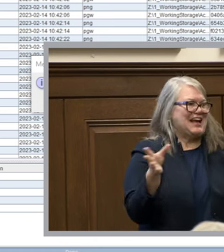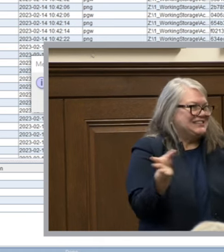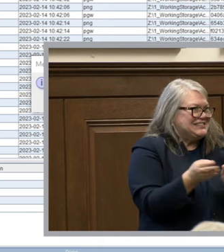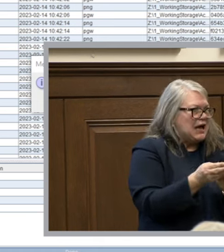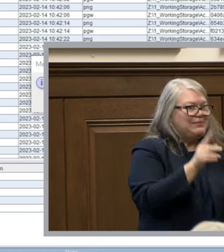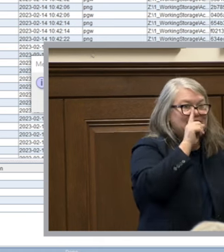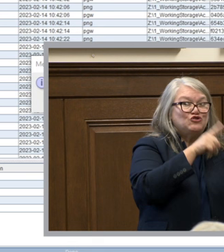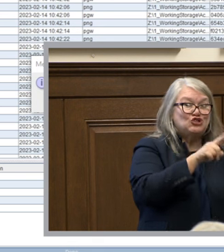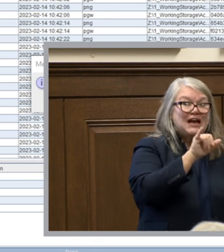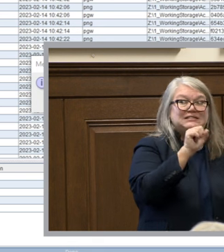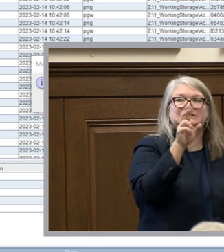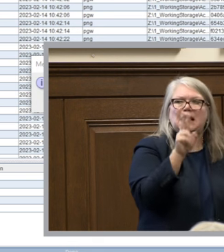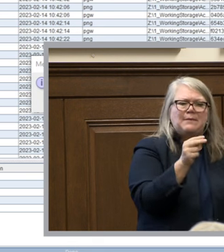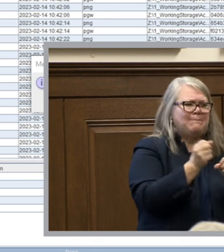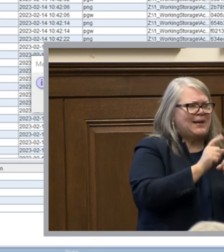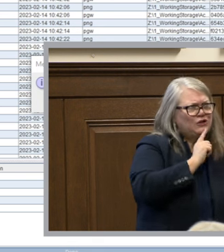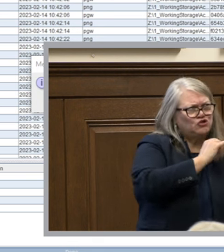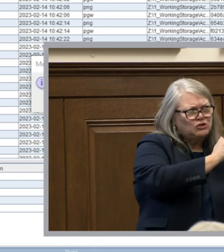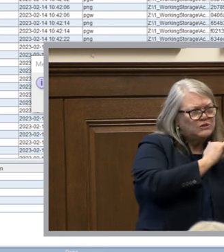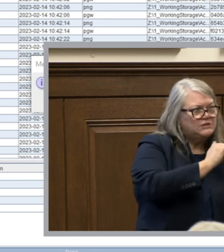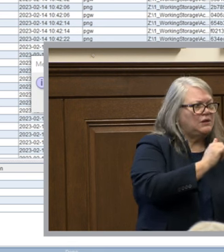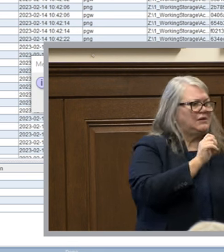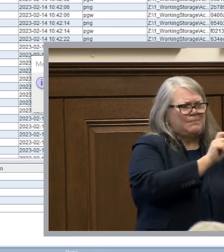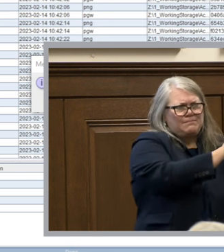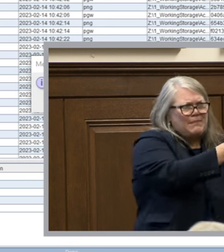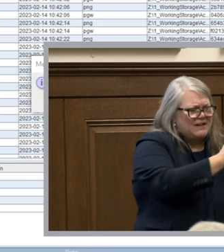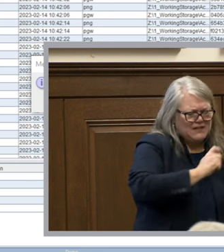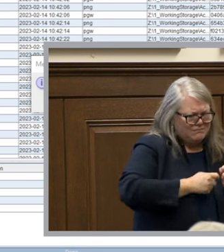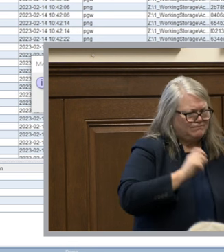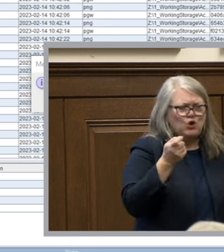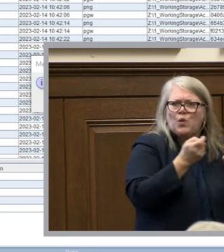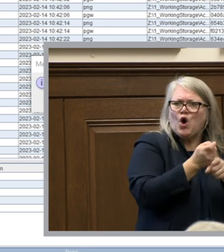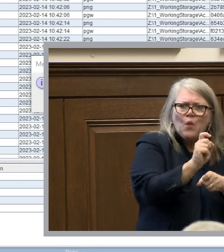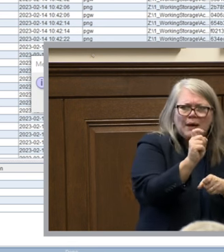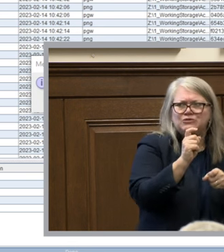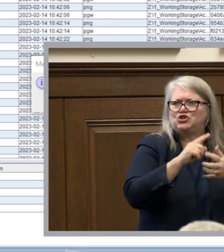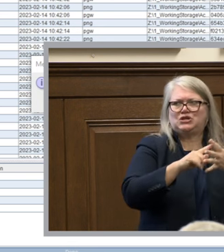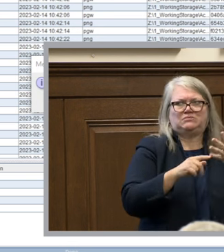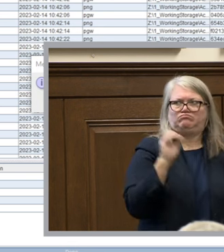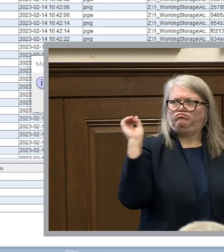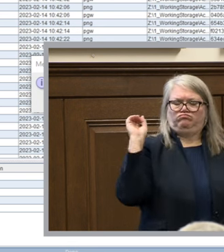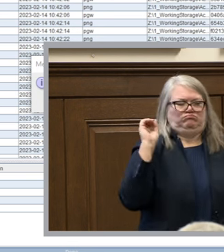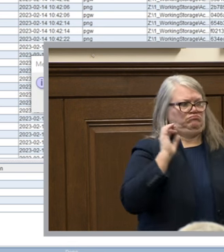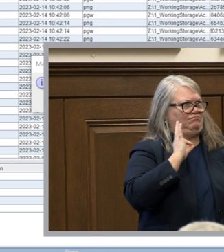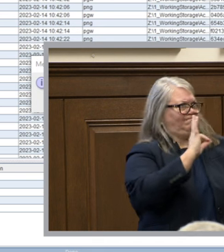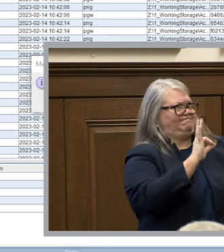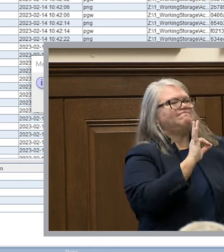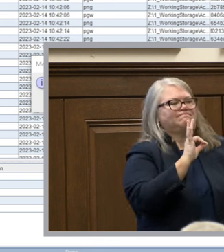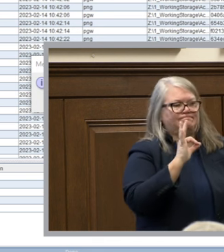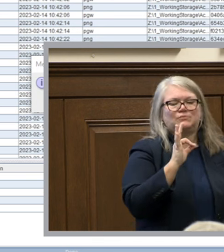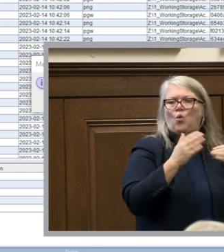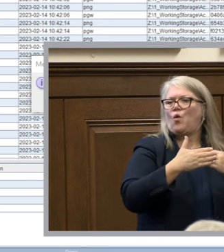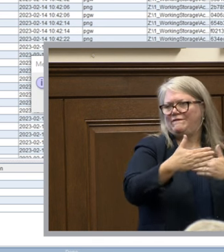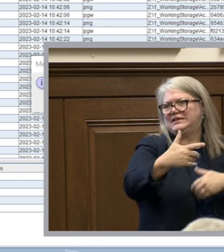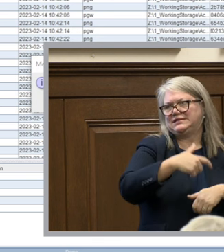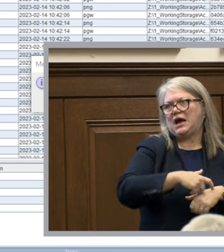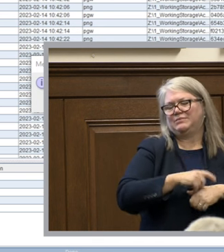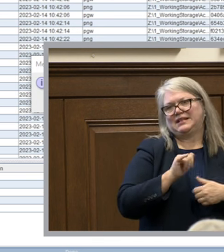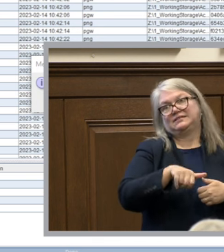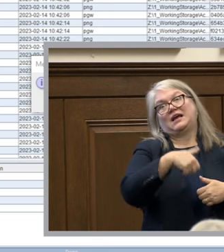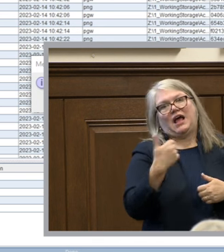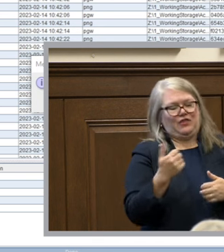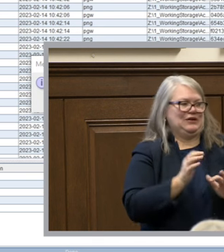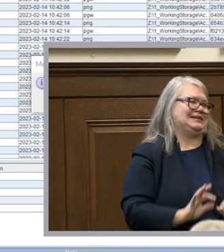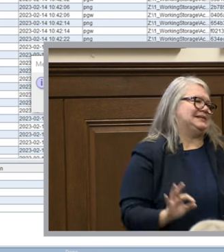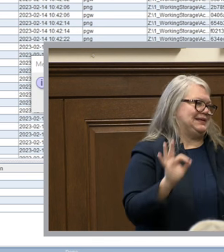to ensure that there's been no modification change corruption or anything like that over time so that's one of